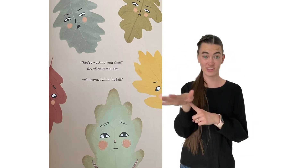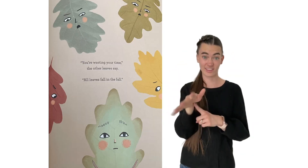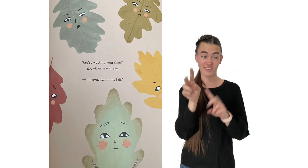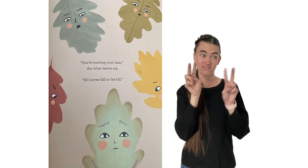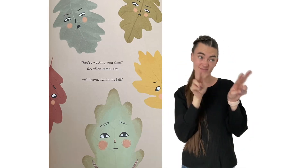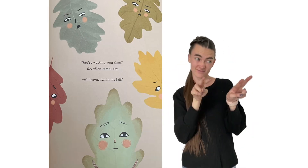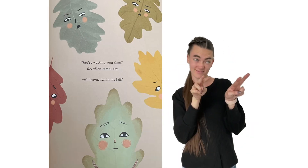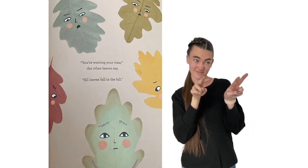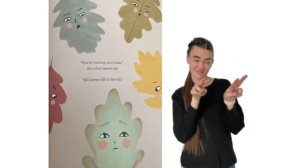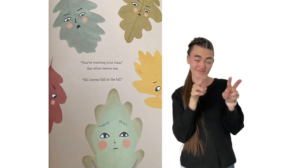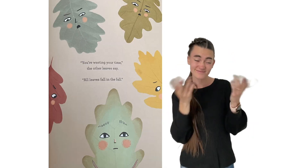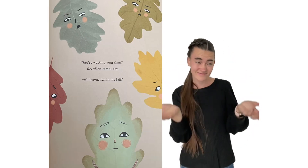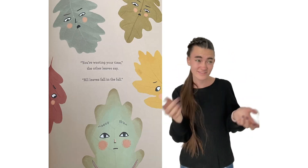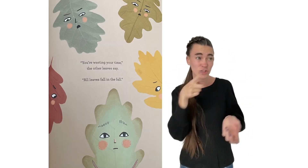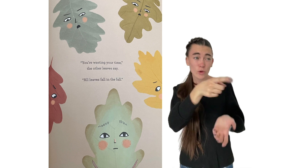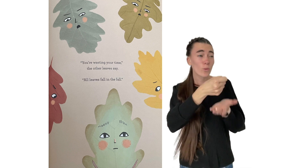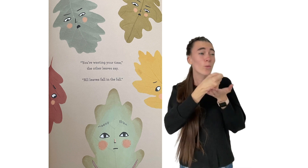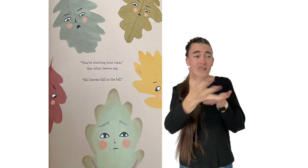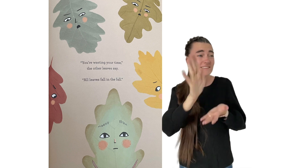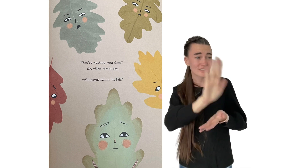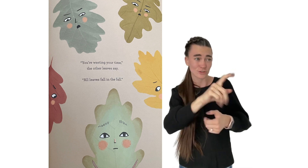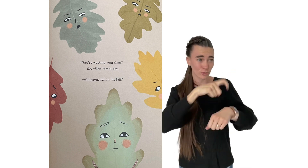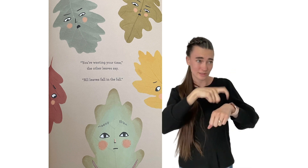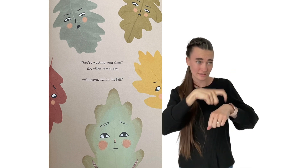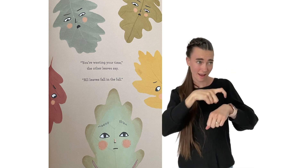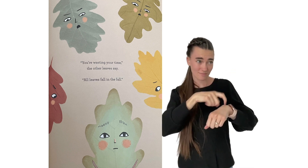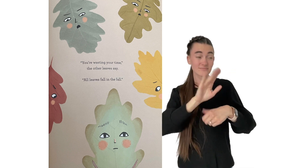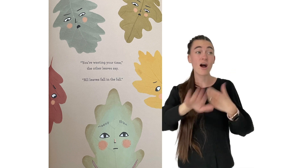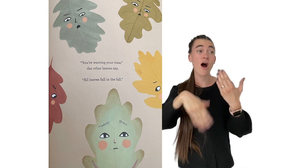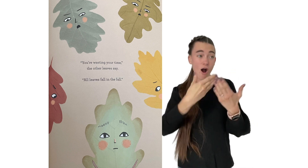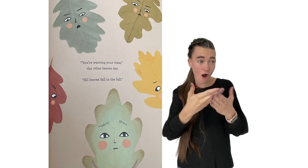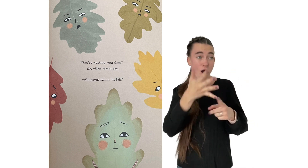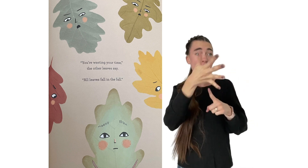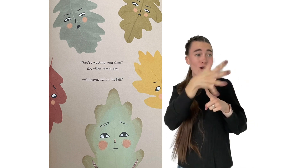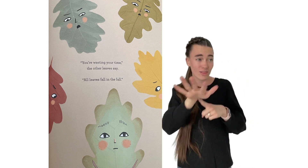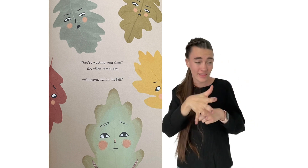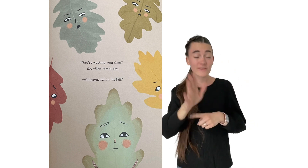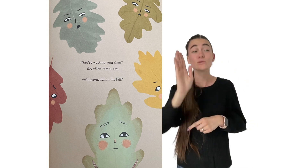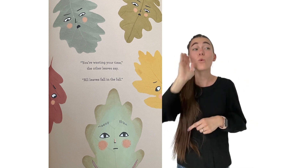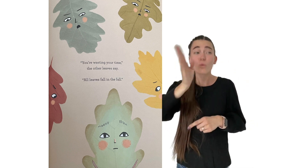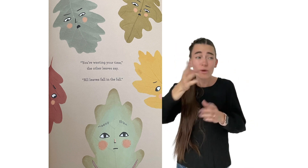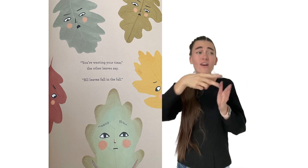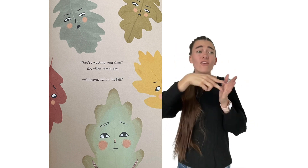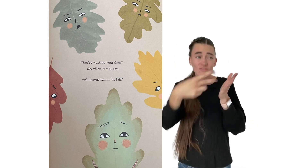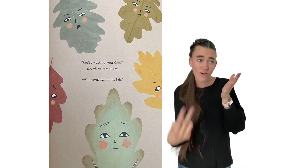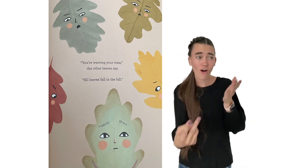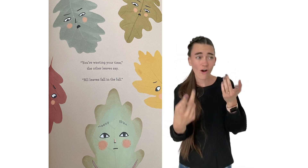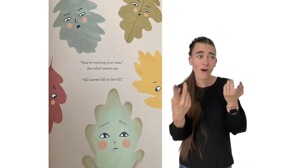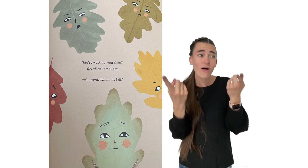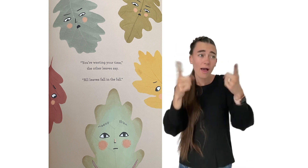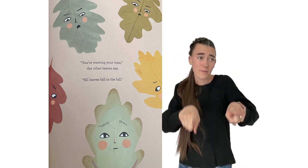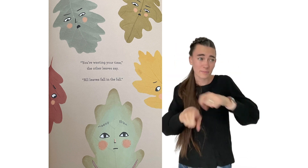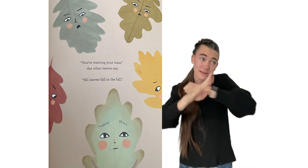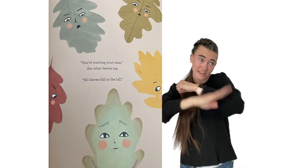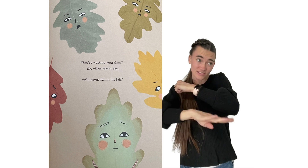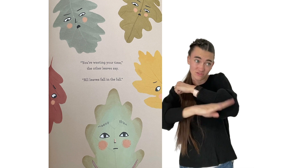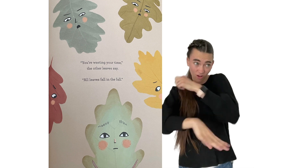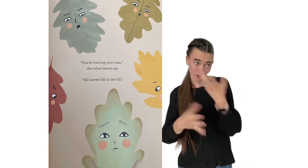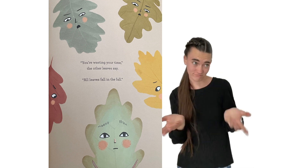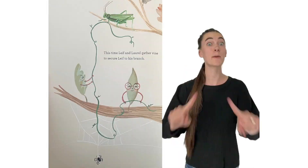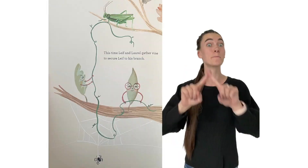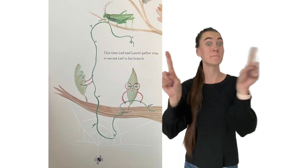wasting your time, the other Leafs say. All leaves fall in the fall.